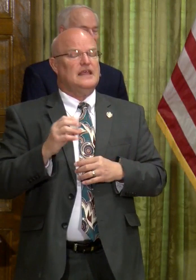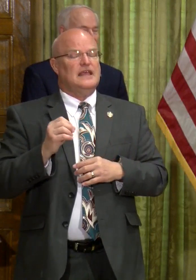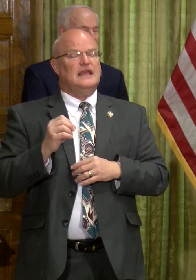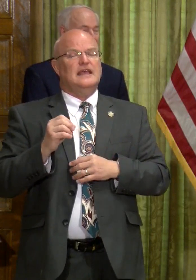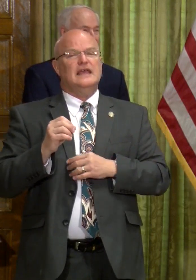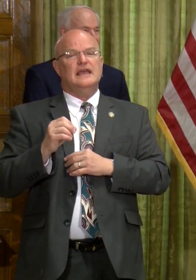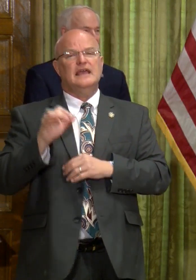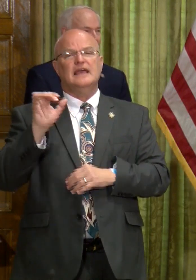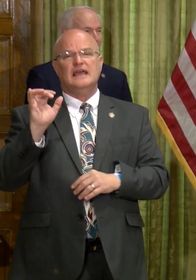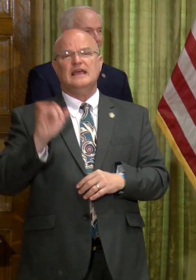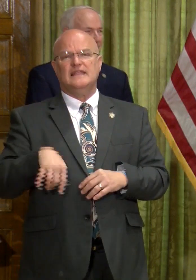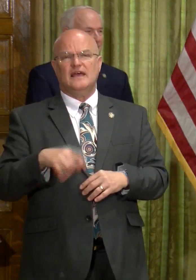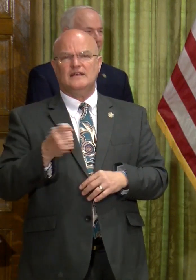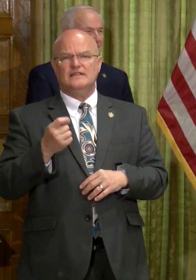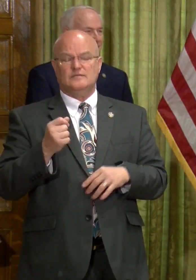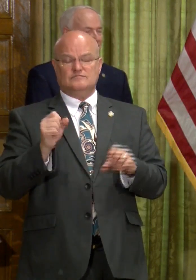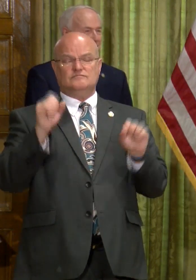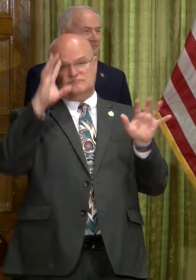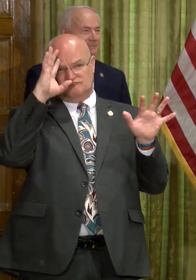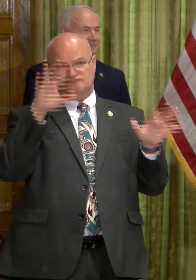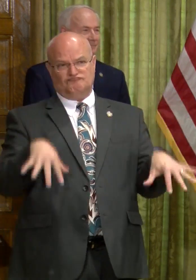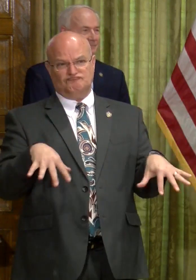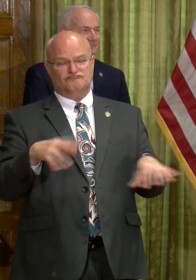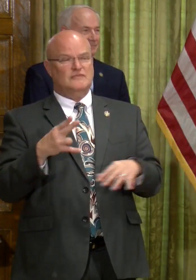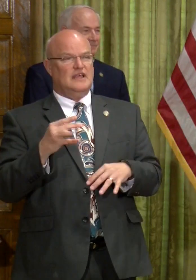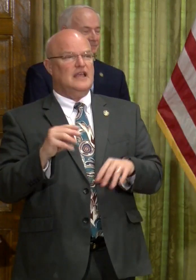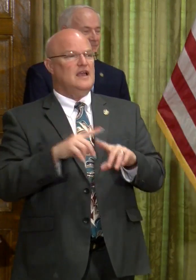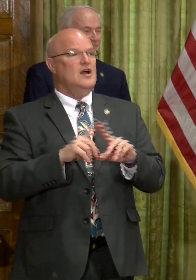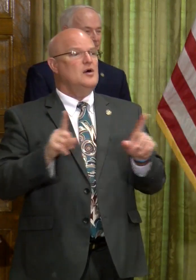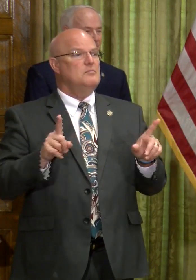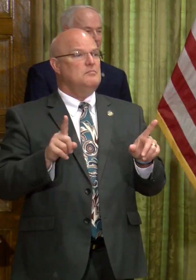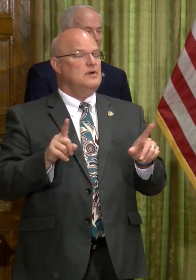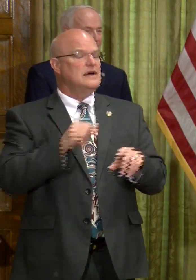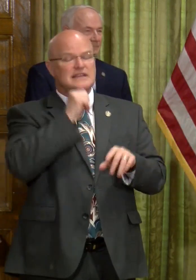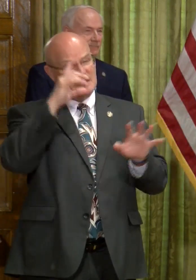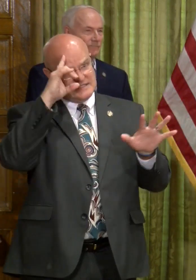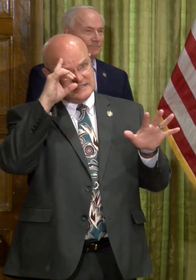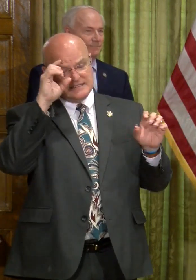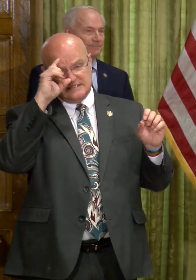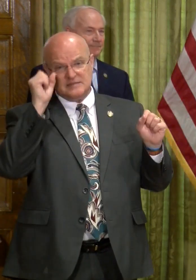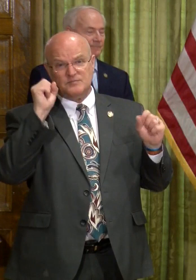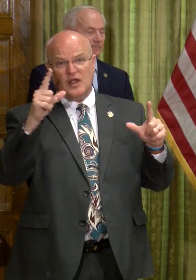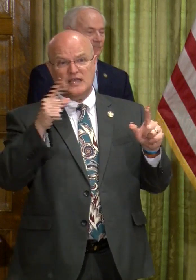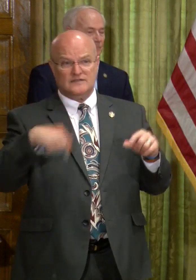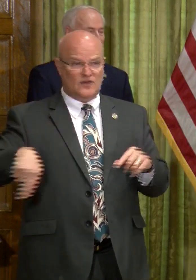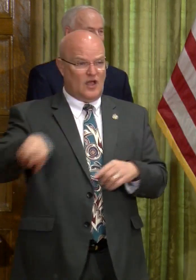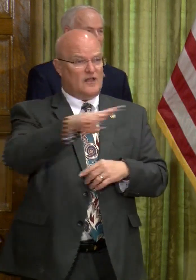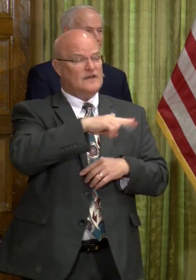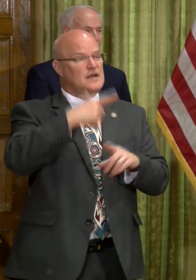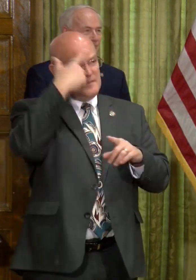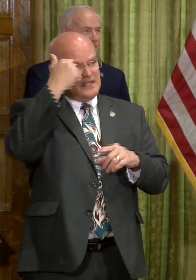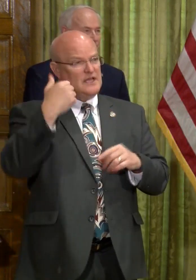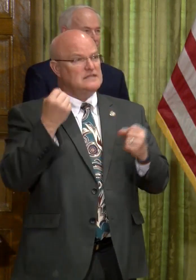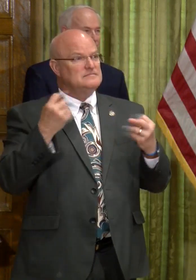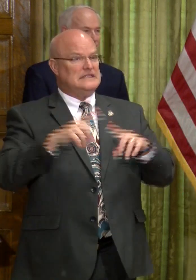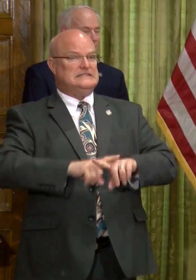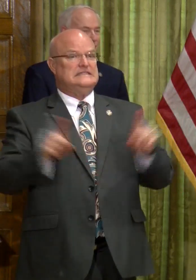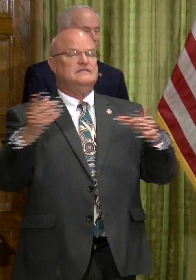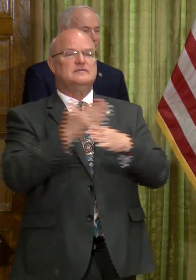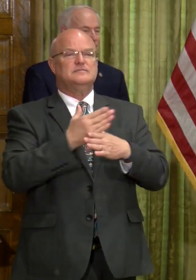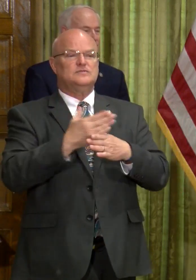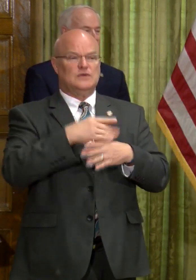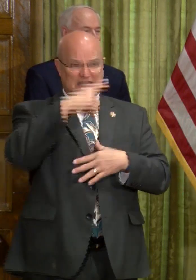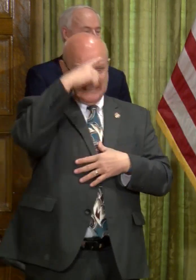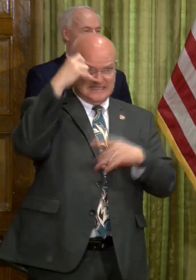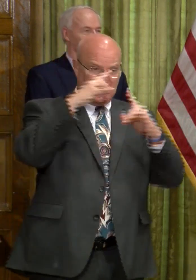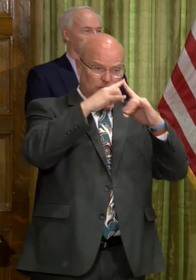And that was a little bit of a surprise to him, but it shouldn't be a surprise to the rest of us. Although there's a big difference between